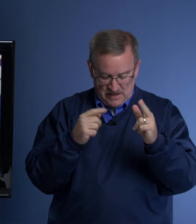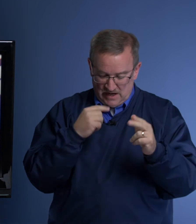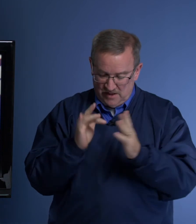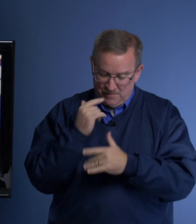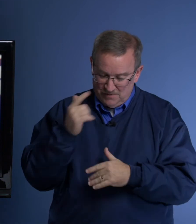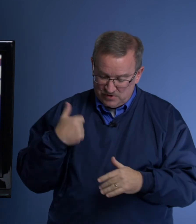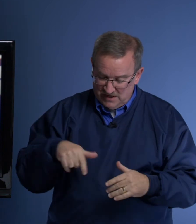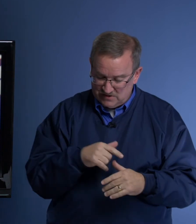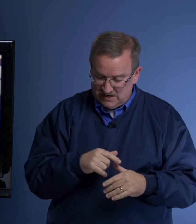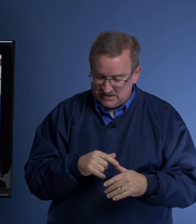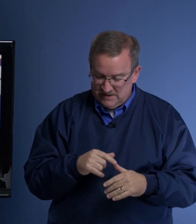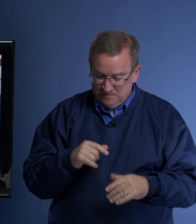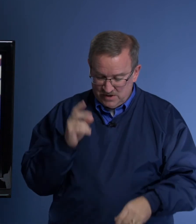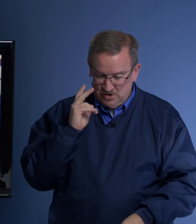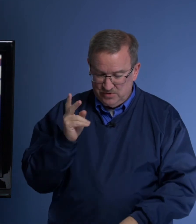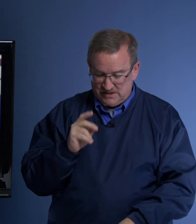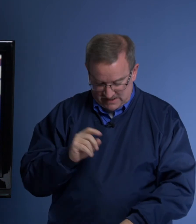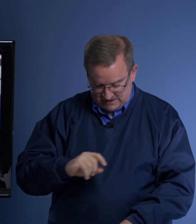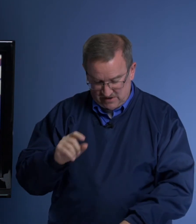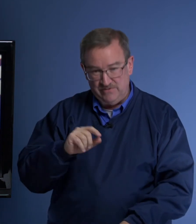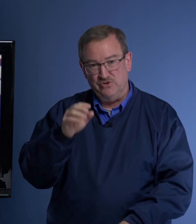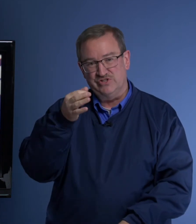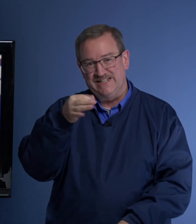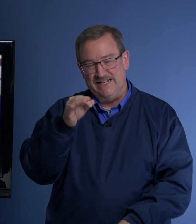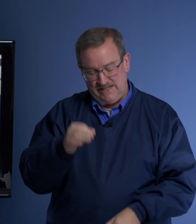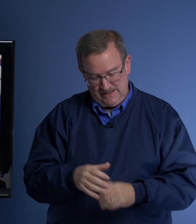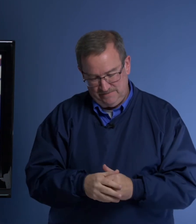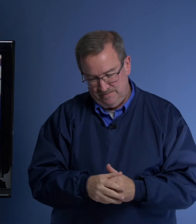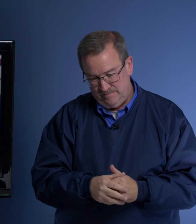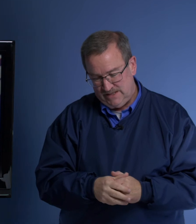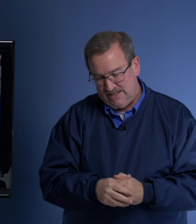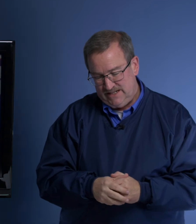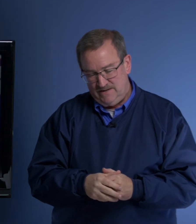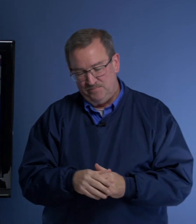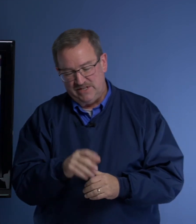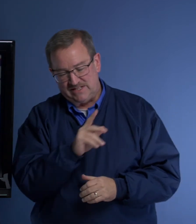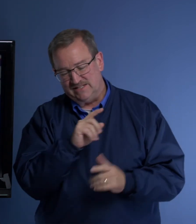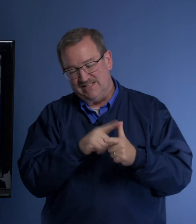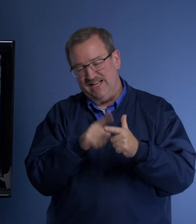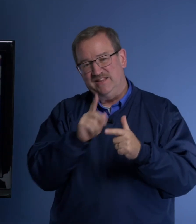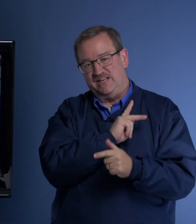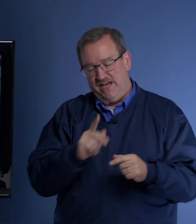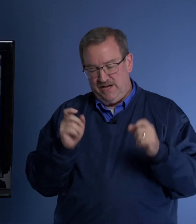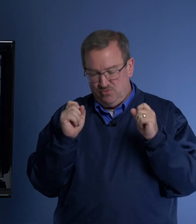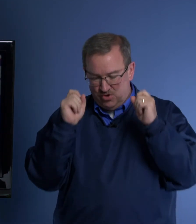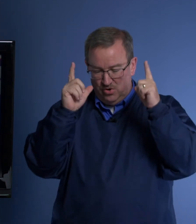The Bible tells us, look what it says here in verse 19. It says, then the king rose